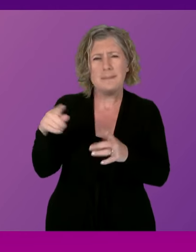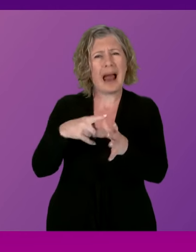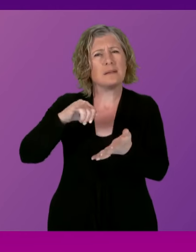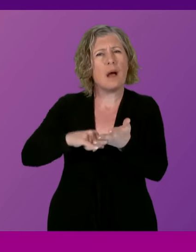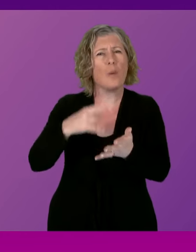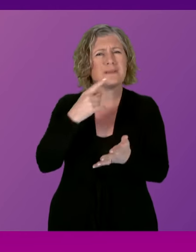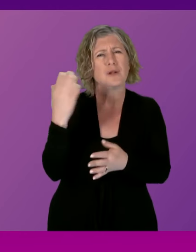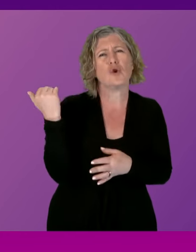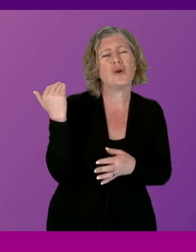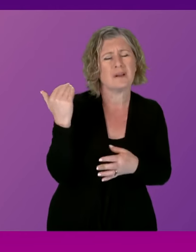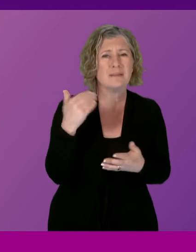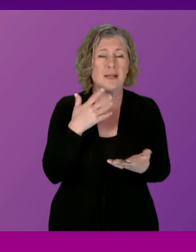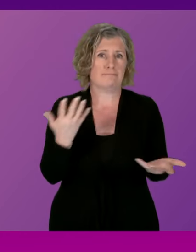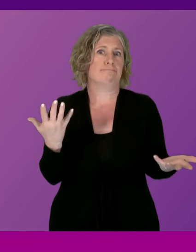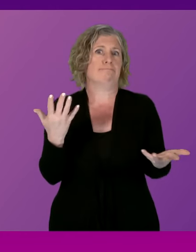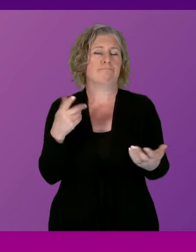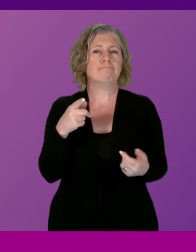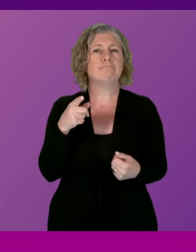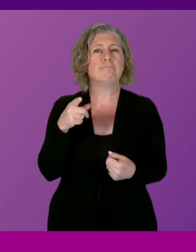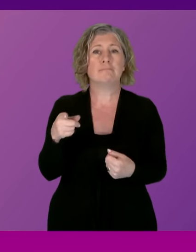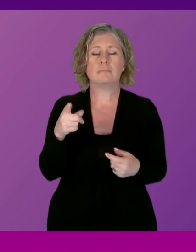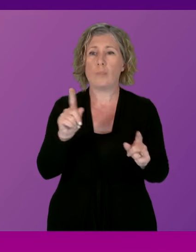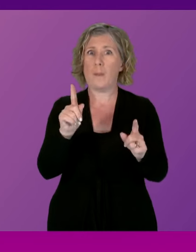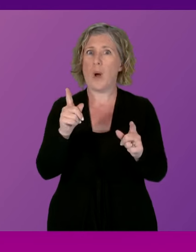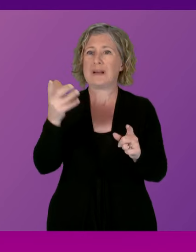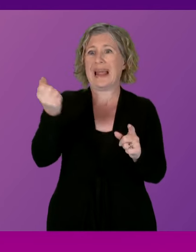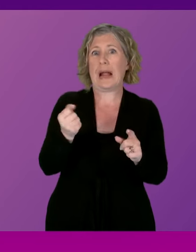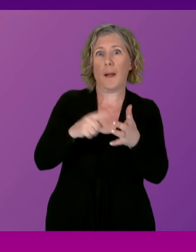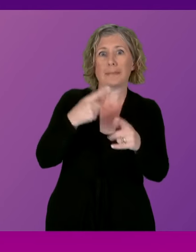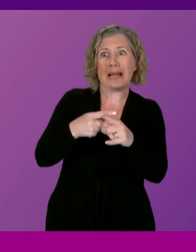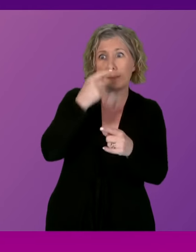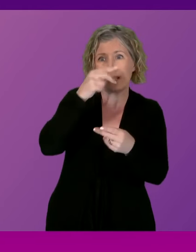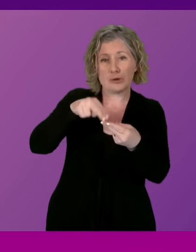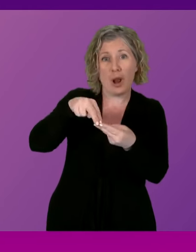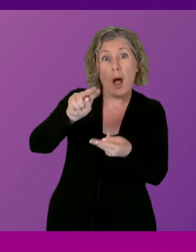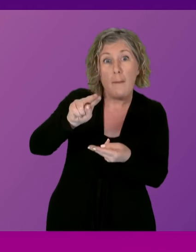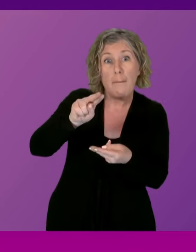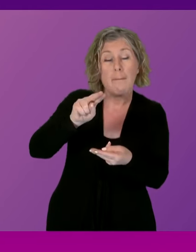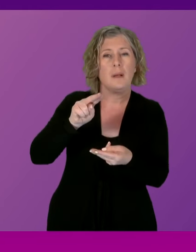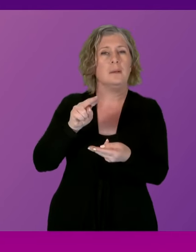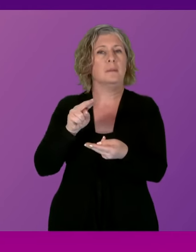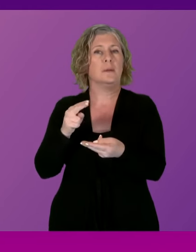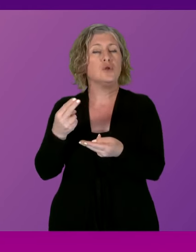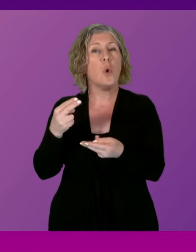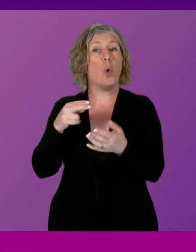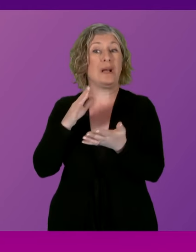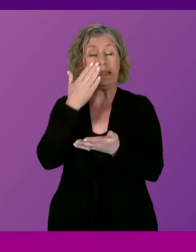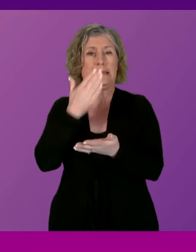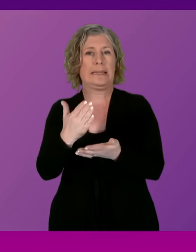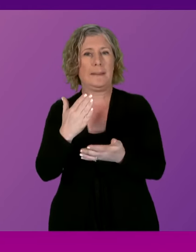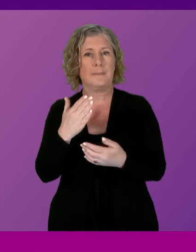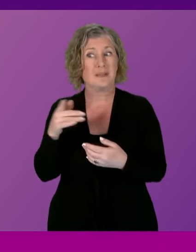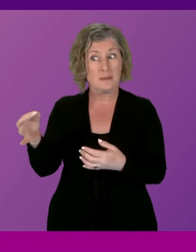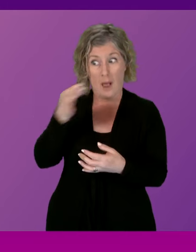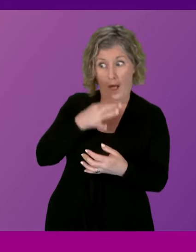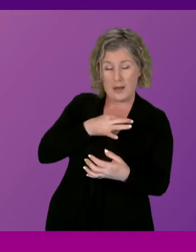completely I think had a presumption against income tax rises so we have a position here where Jackie Bailey seems to be asking